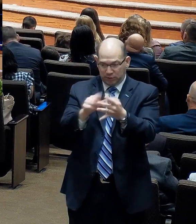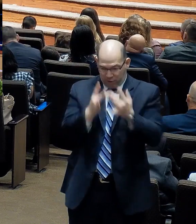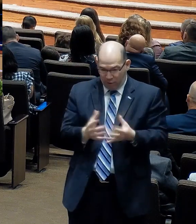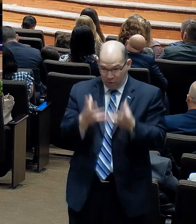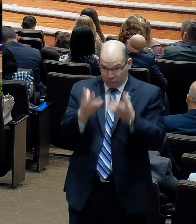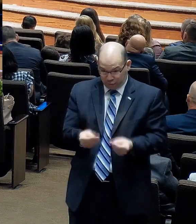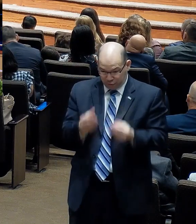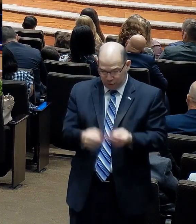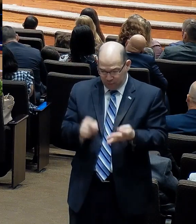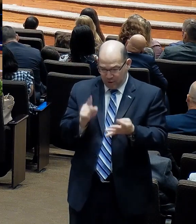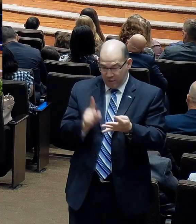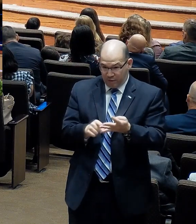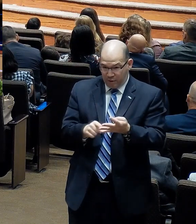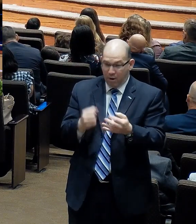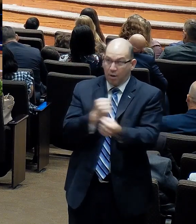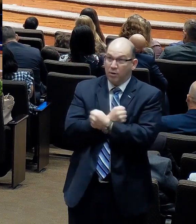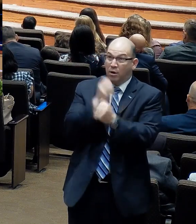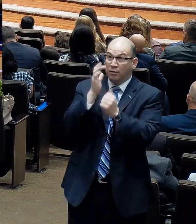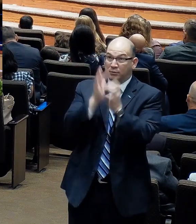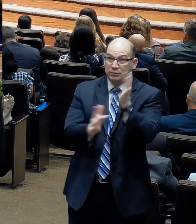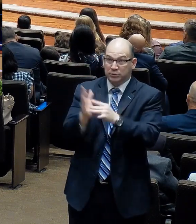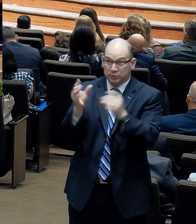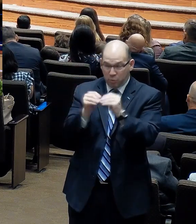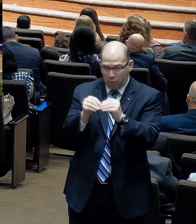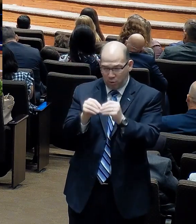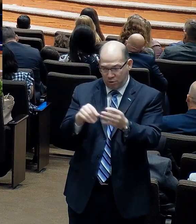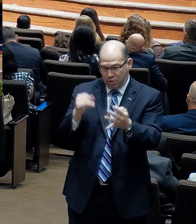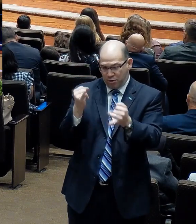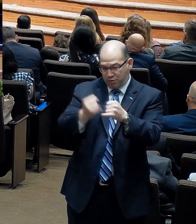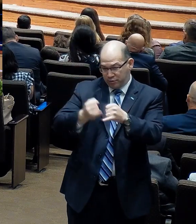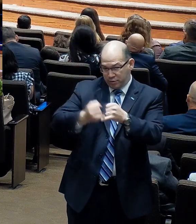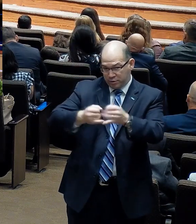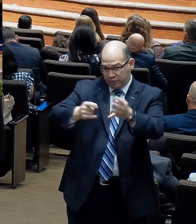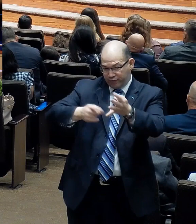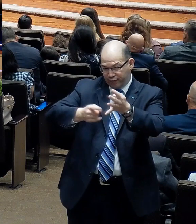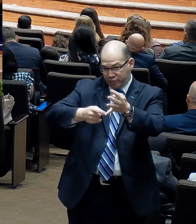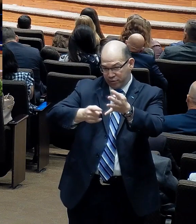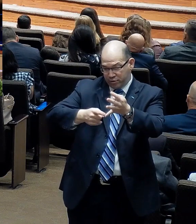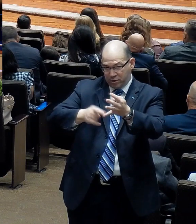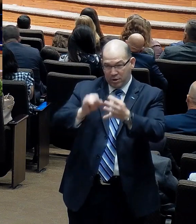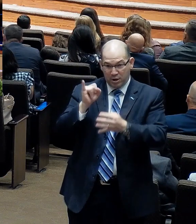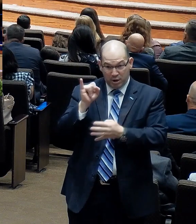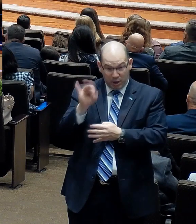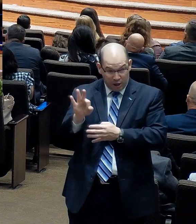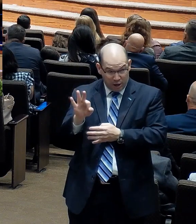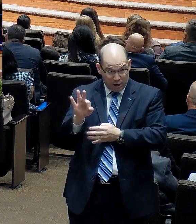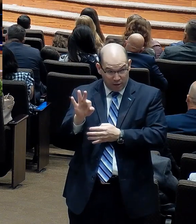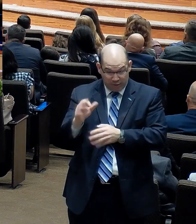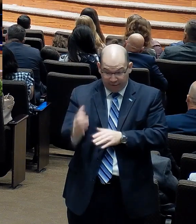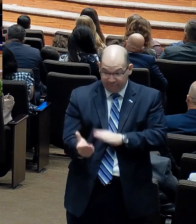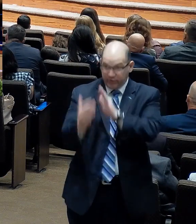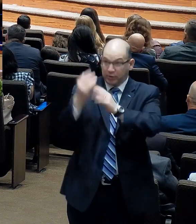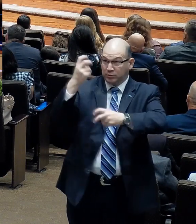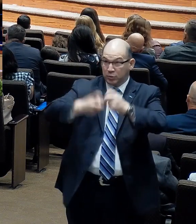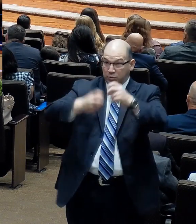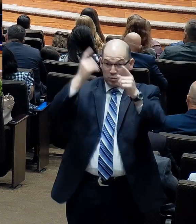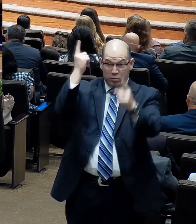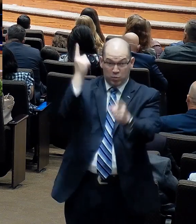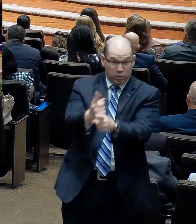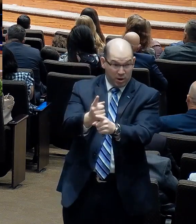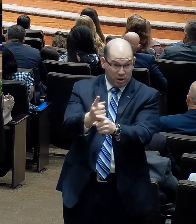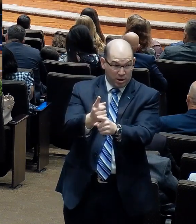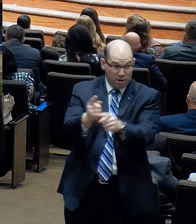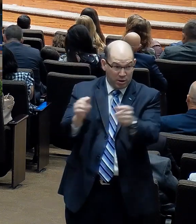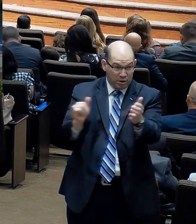can deepen your love. And number four, and this is really what it all comes down to. If we handle them correctly, biblically, they can glorify our